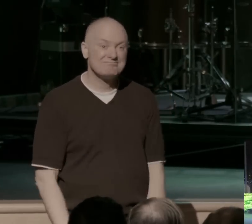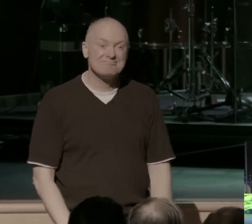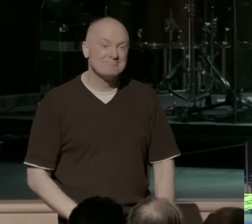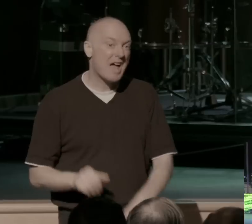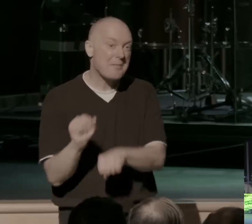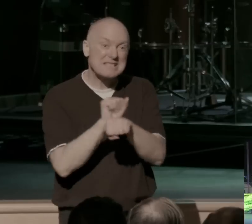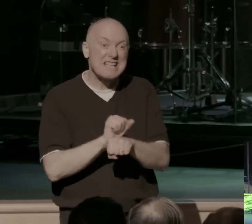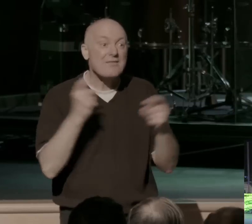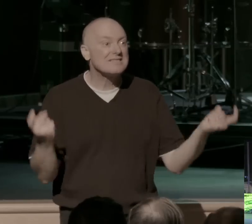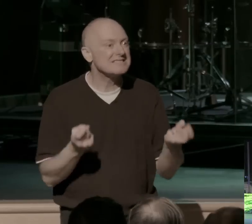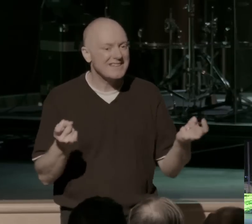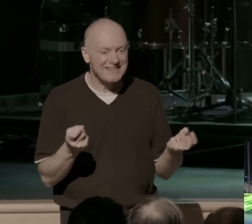in Egypt.